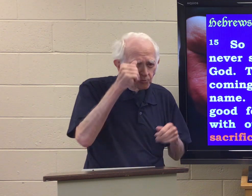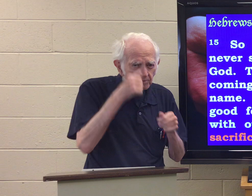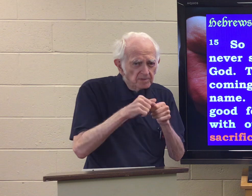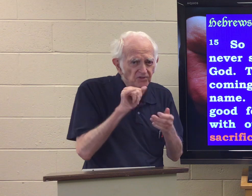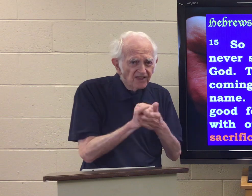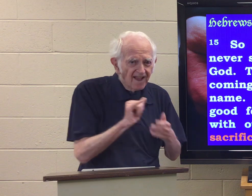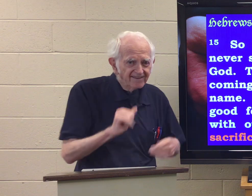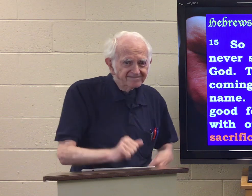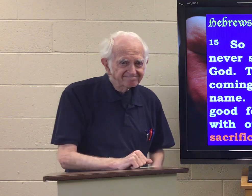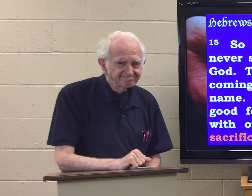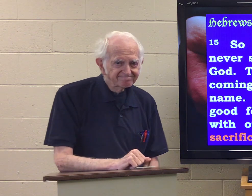Remember that.